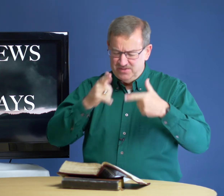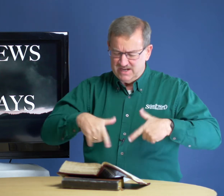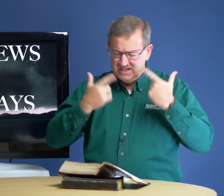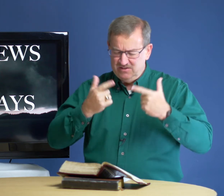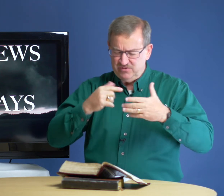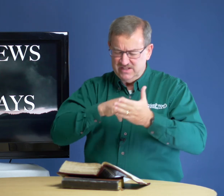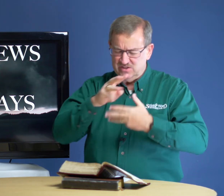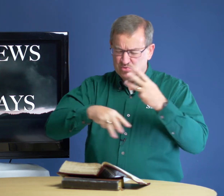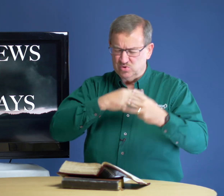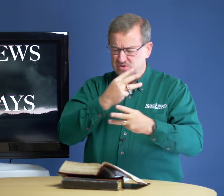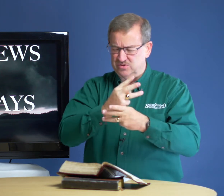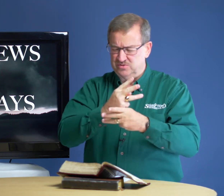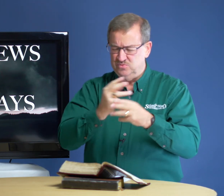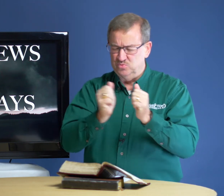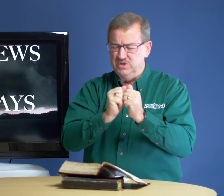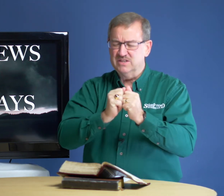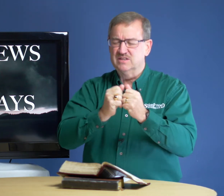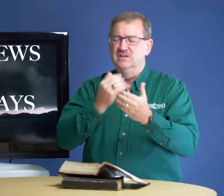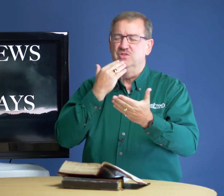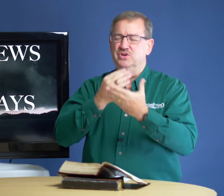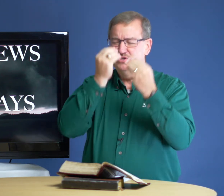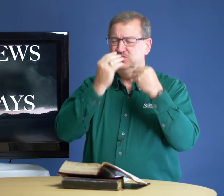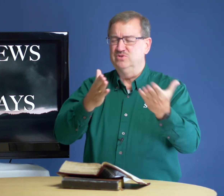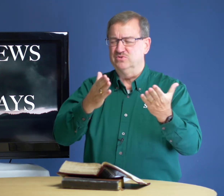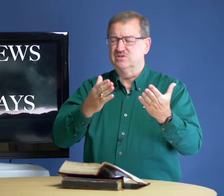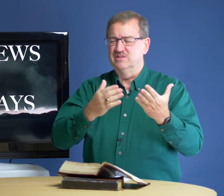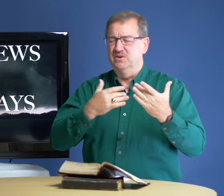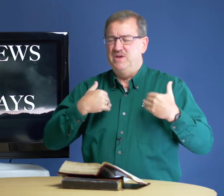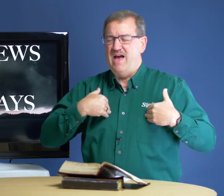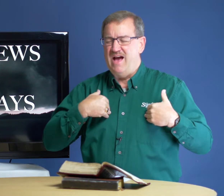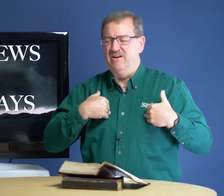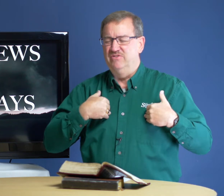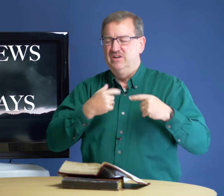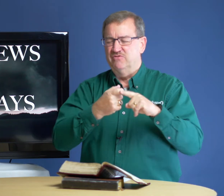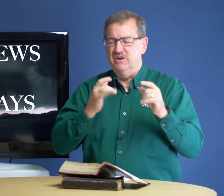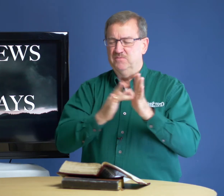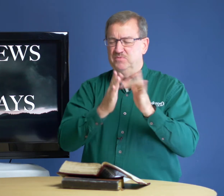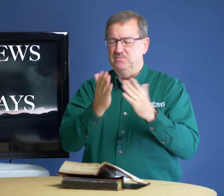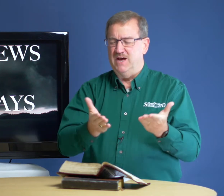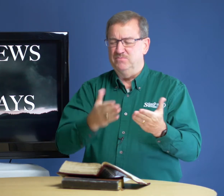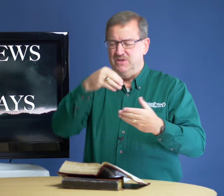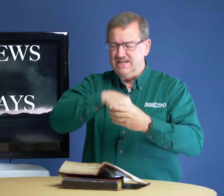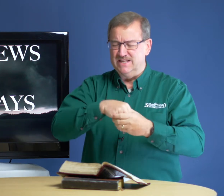then live in this world with the good news that we have from the Bible in